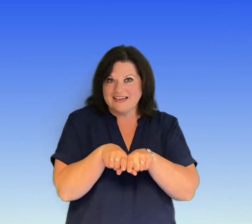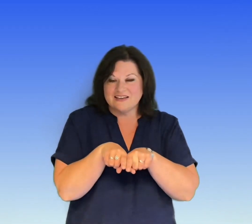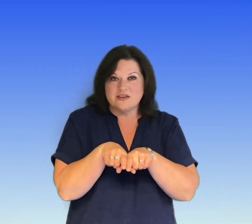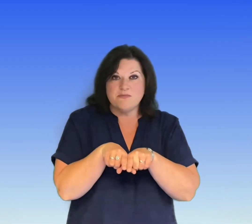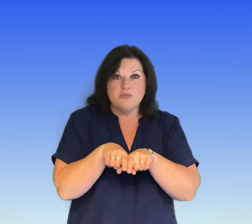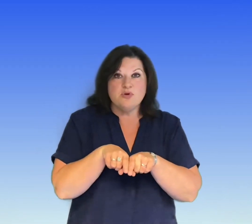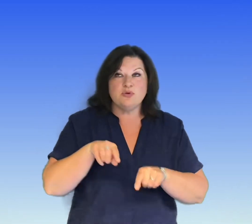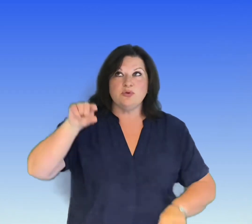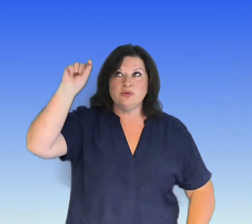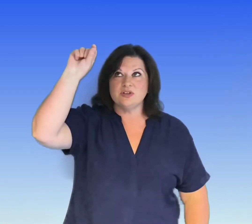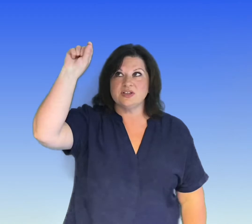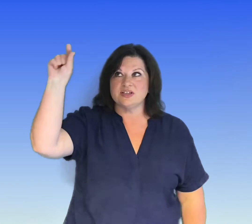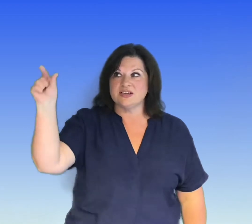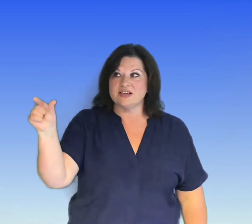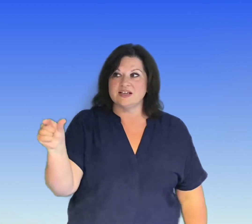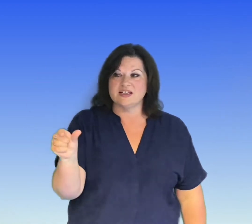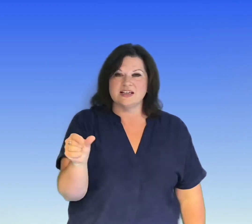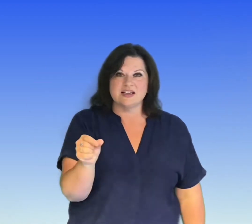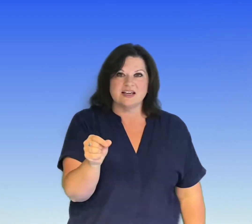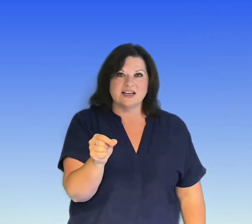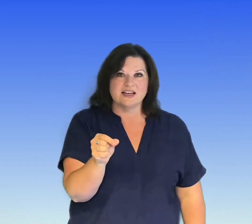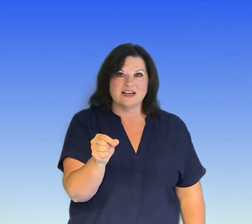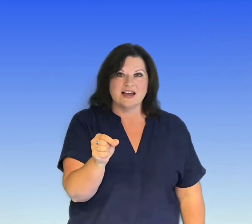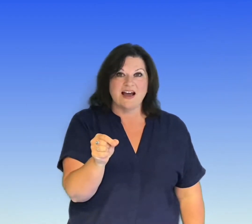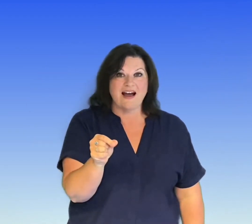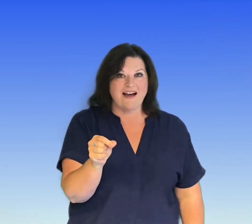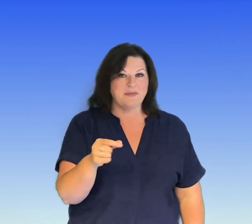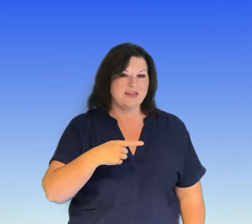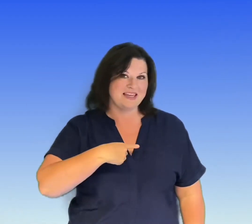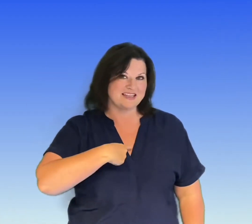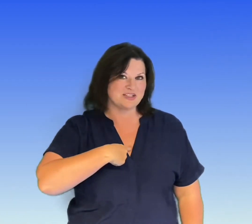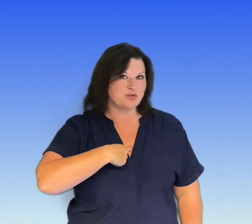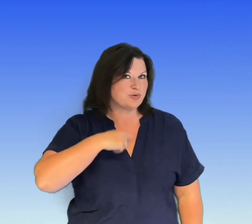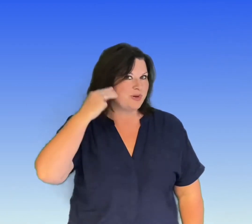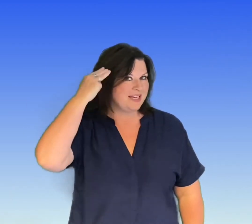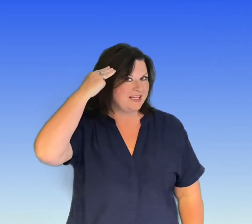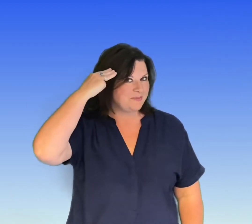Like the moon, I am here to dream.